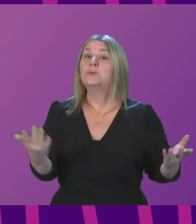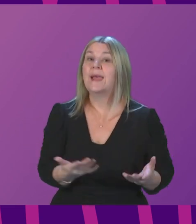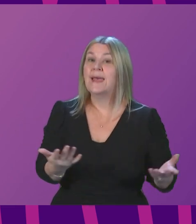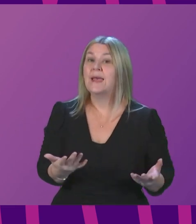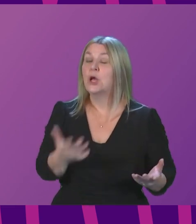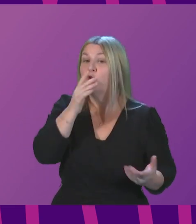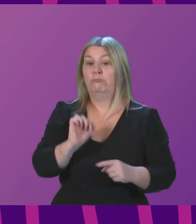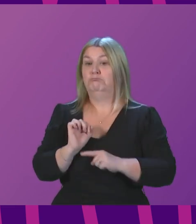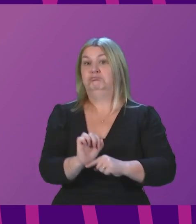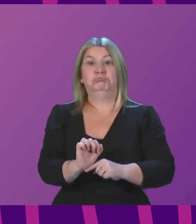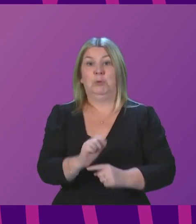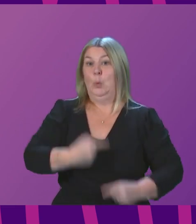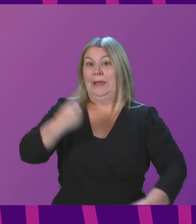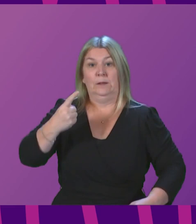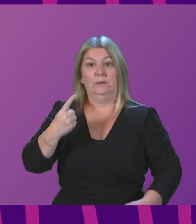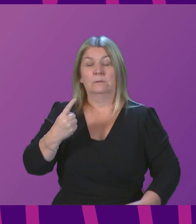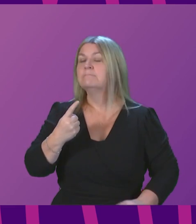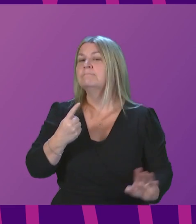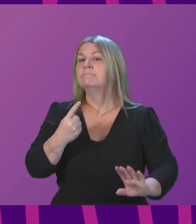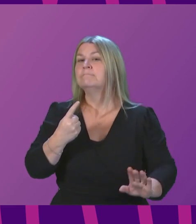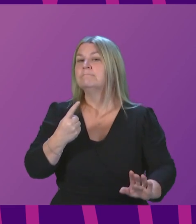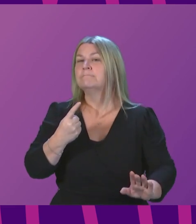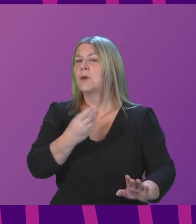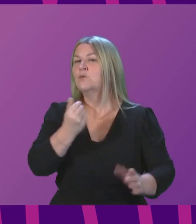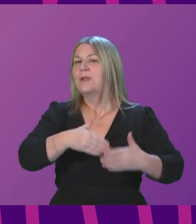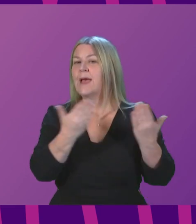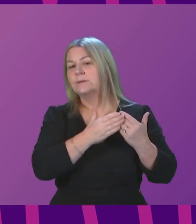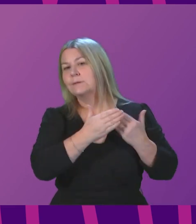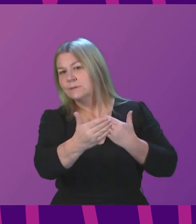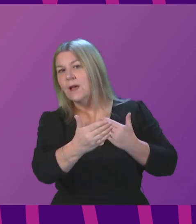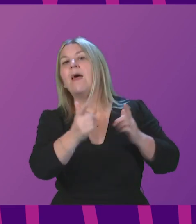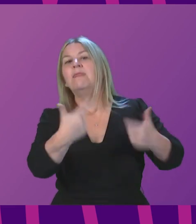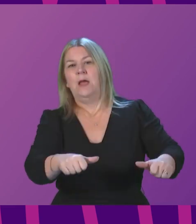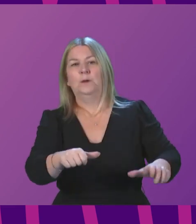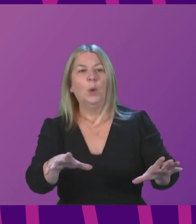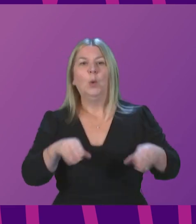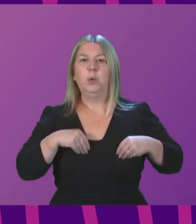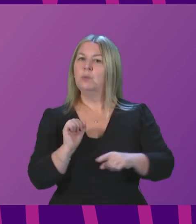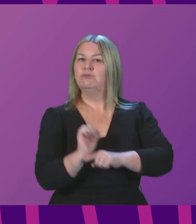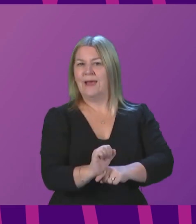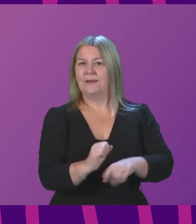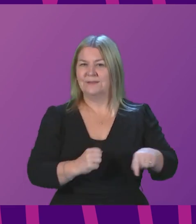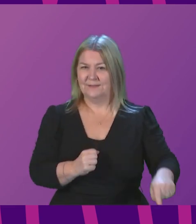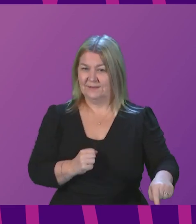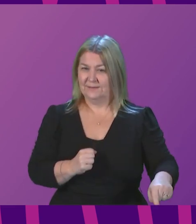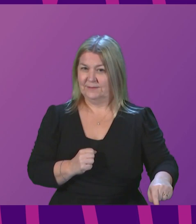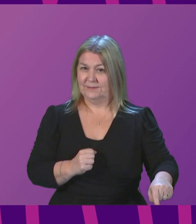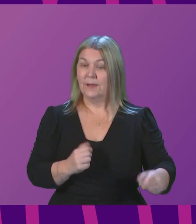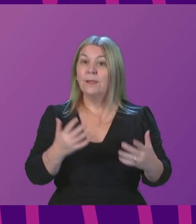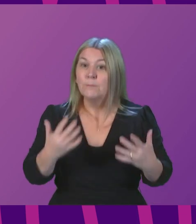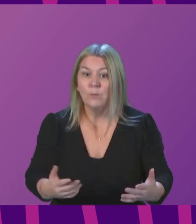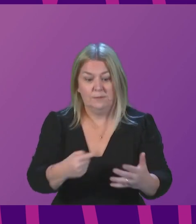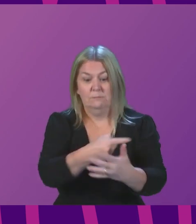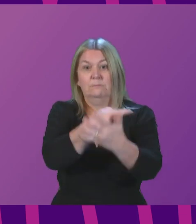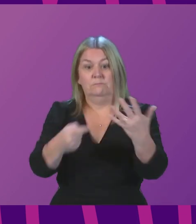immune protection from that. It will be some days before that is the case. And we have a variant of this virus right now that is doubling every